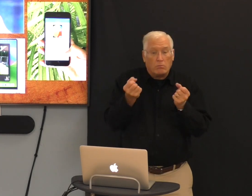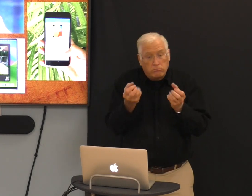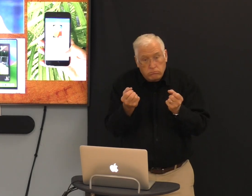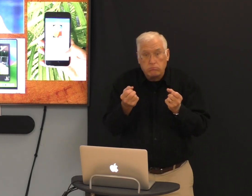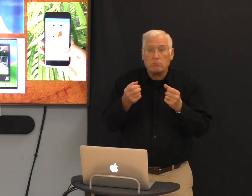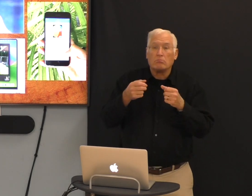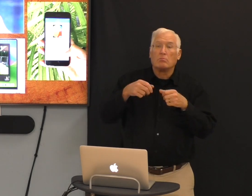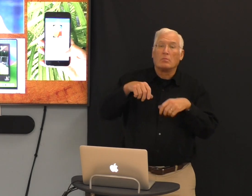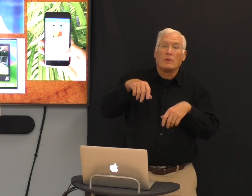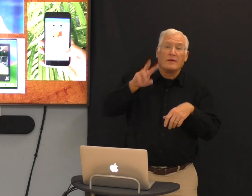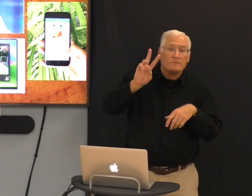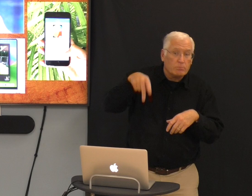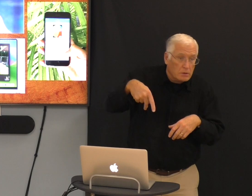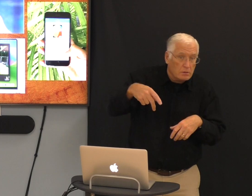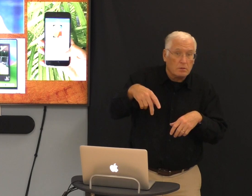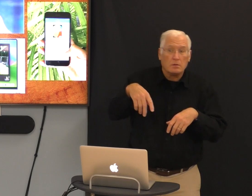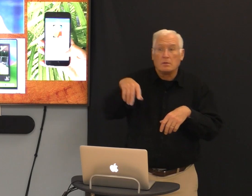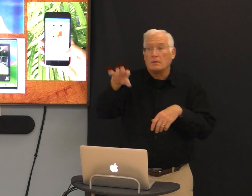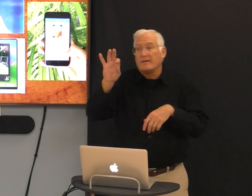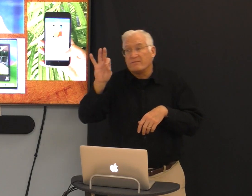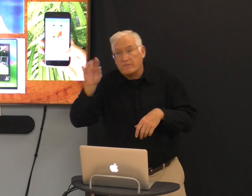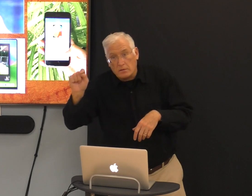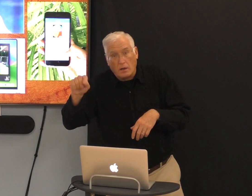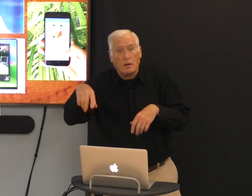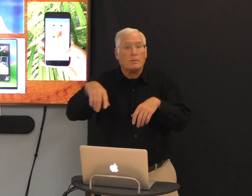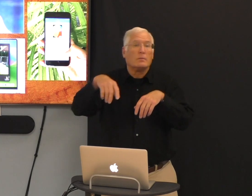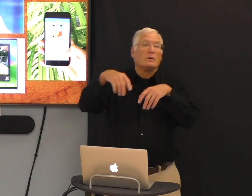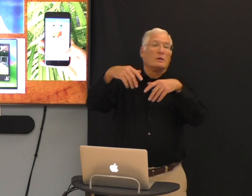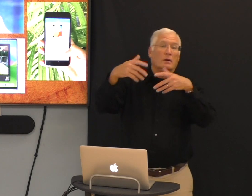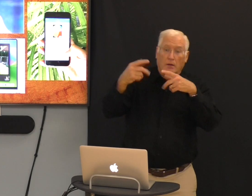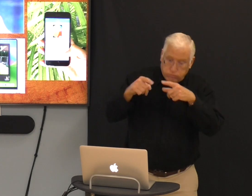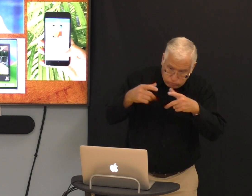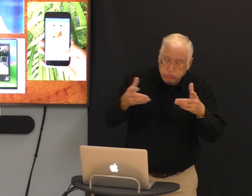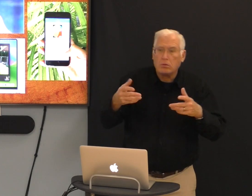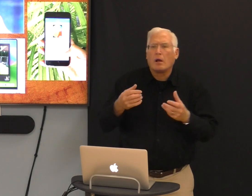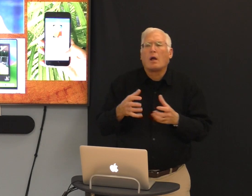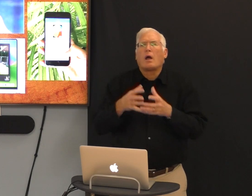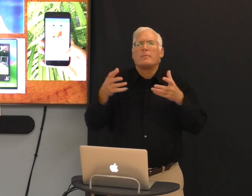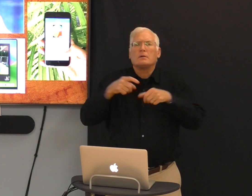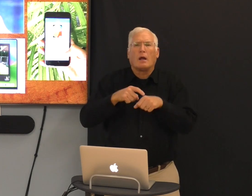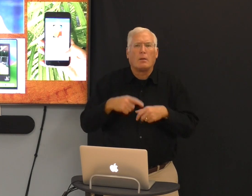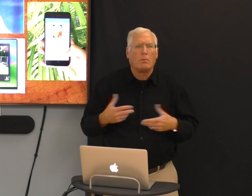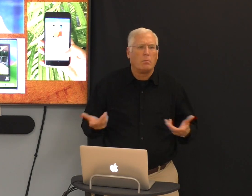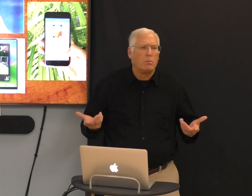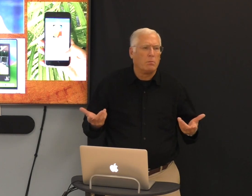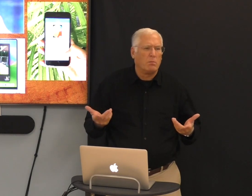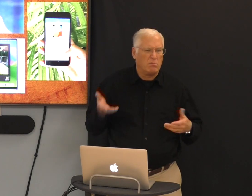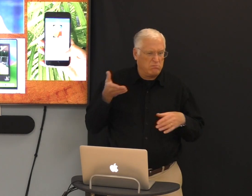And then on our phones, though, how much are we connected to our phones?